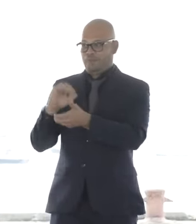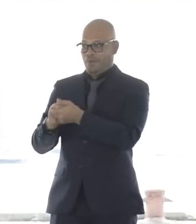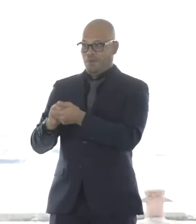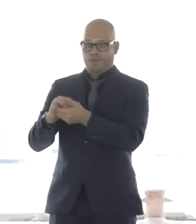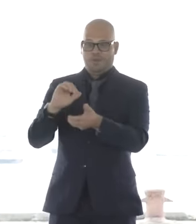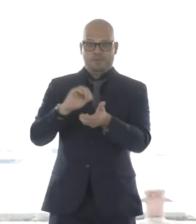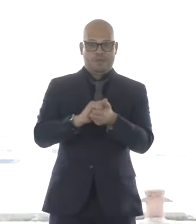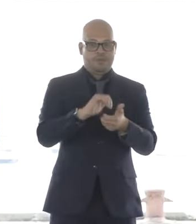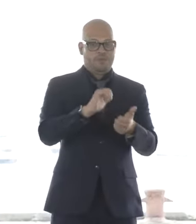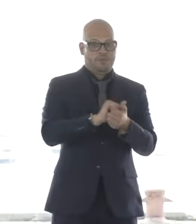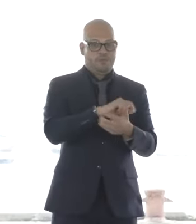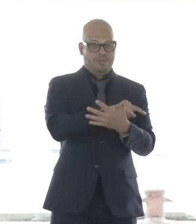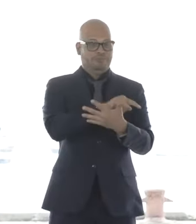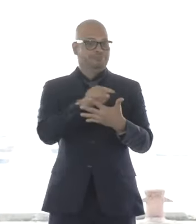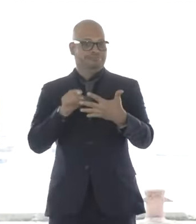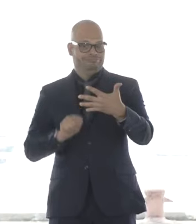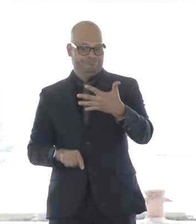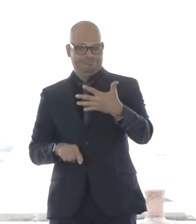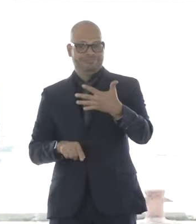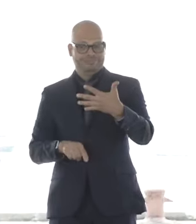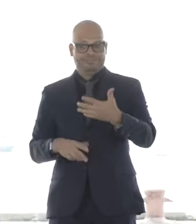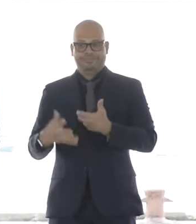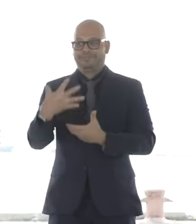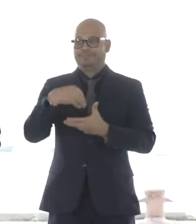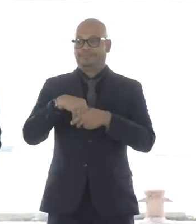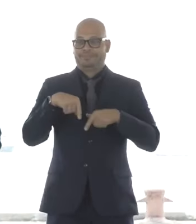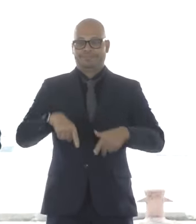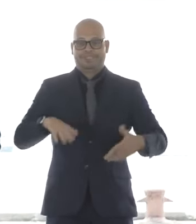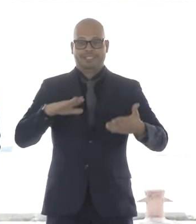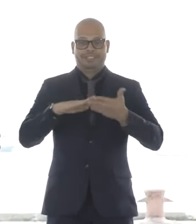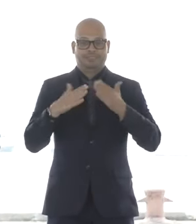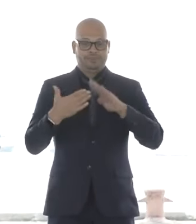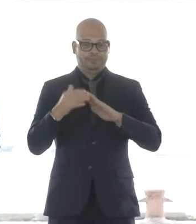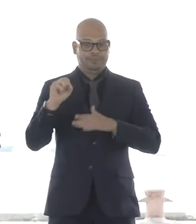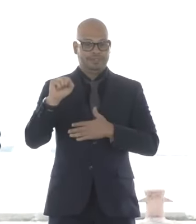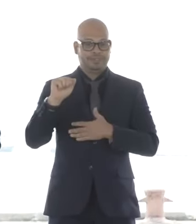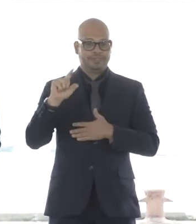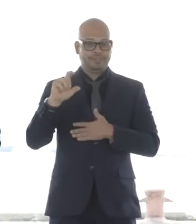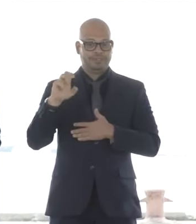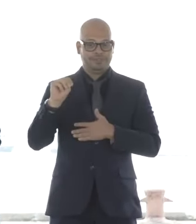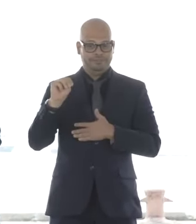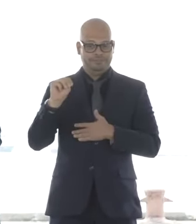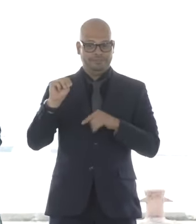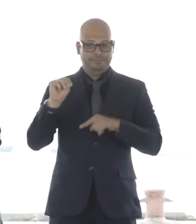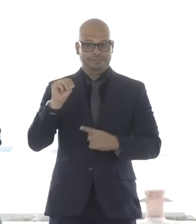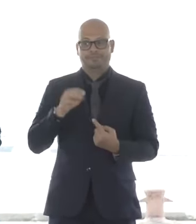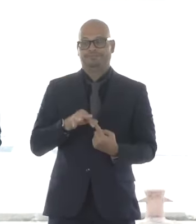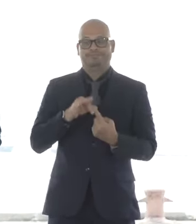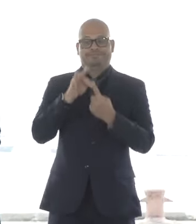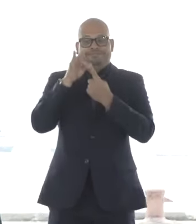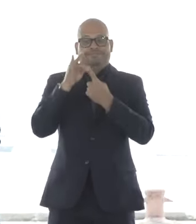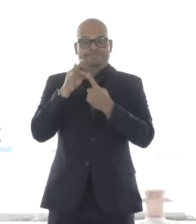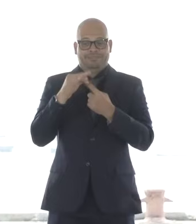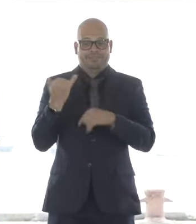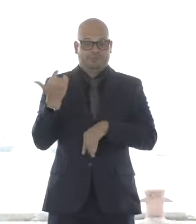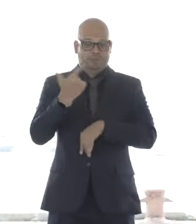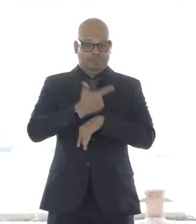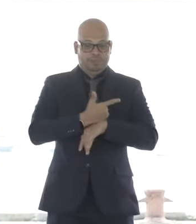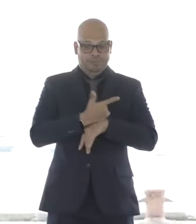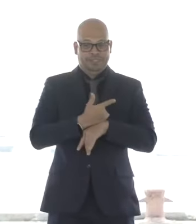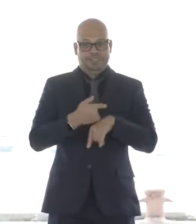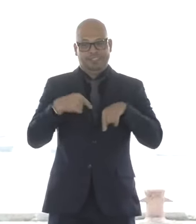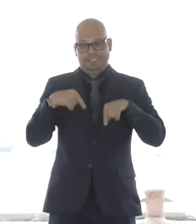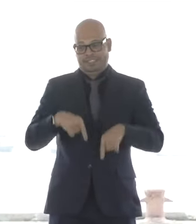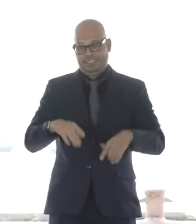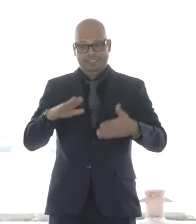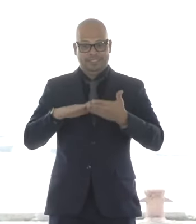city of Salem. This is a special day for Salem, the North Shore, and all of Massachusetts. And it's a very